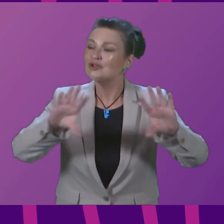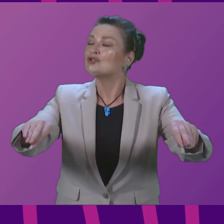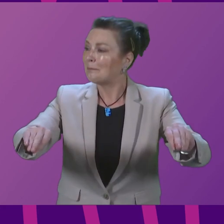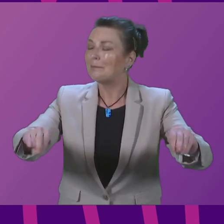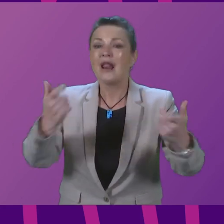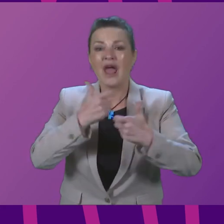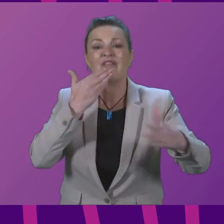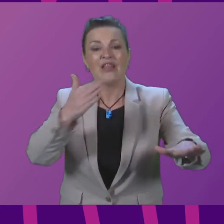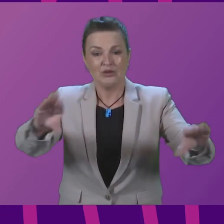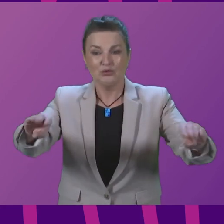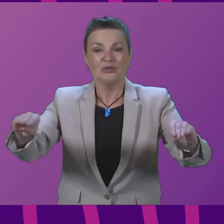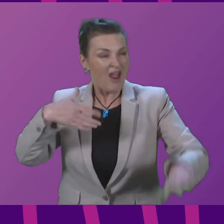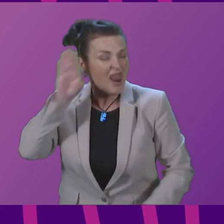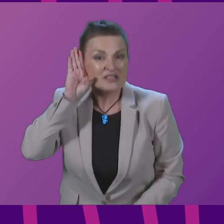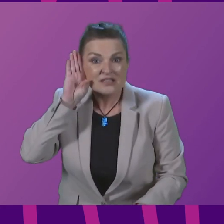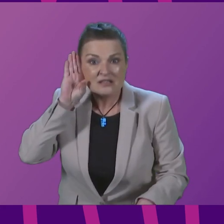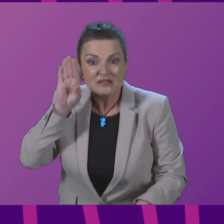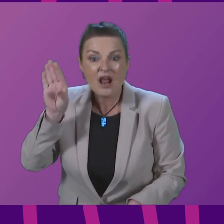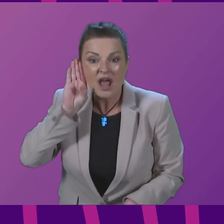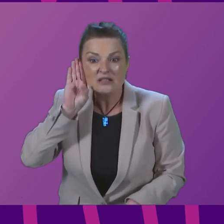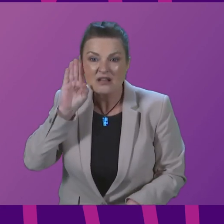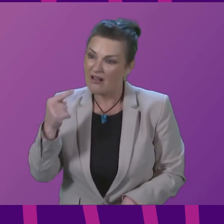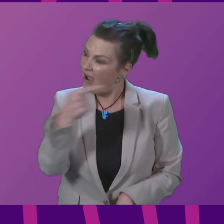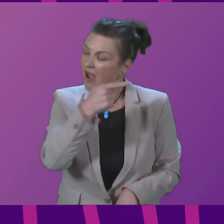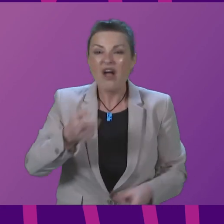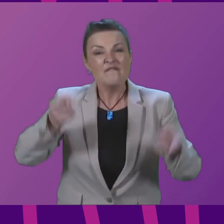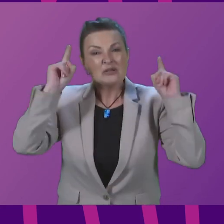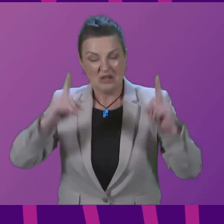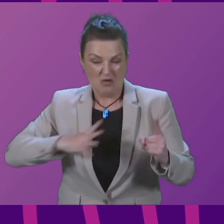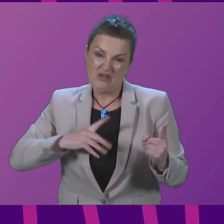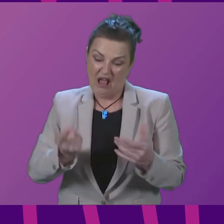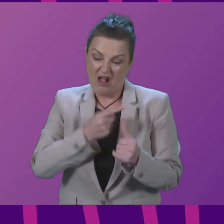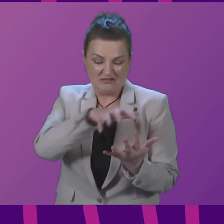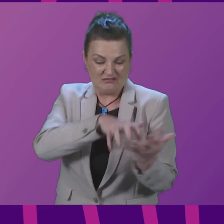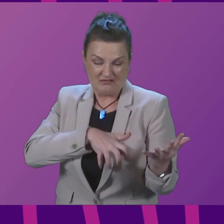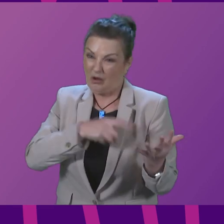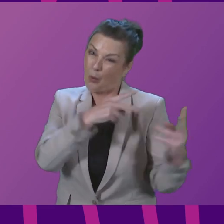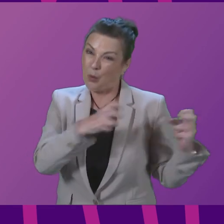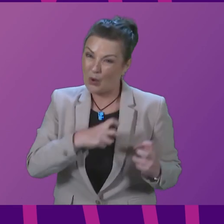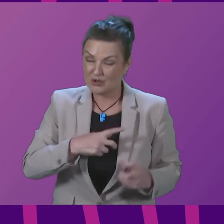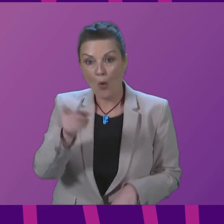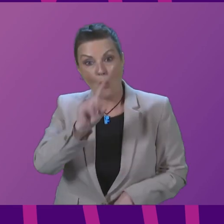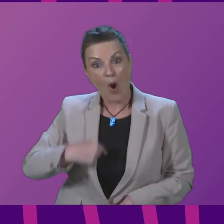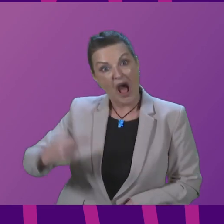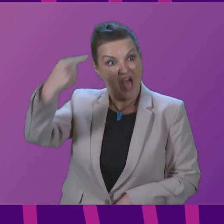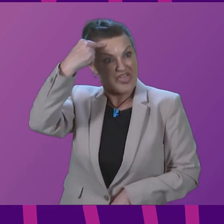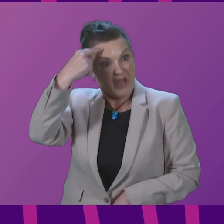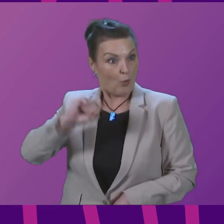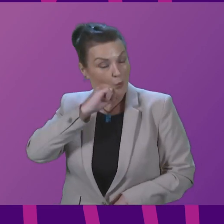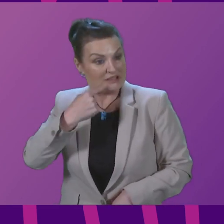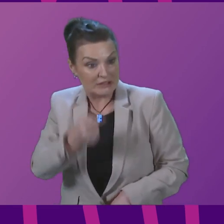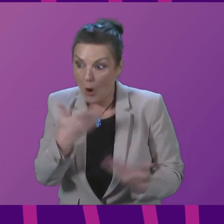colleagues, thank you. Listen, listen, listen, her pre-prepared answers on what I may or may not have come to this chamber to say,